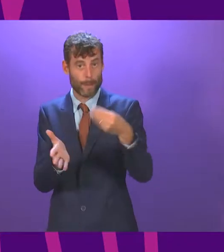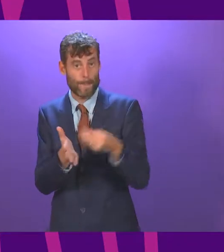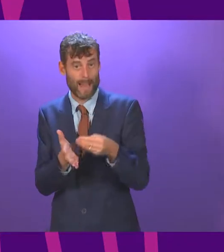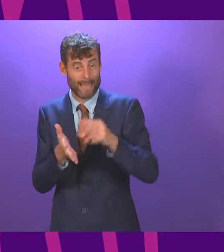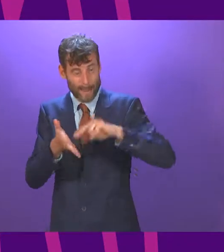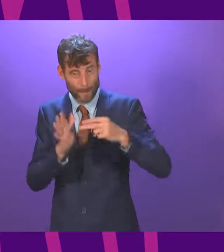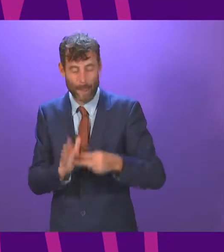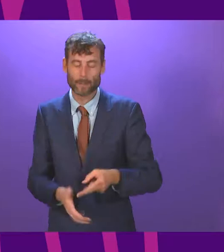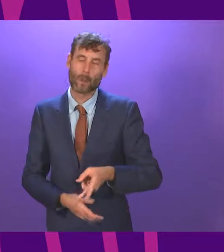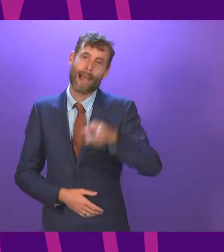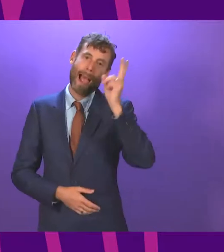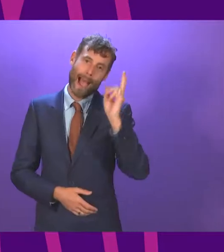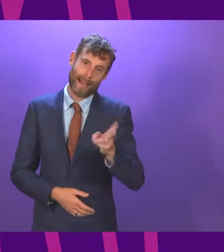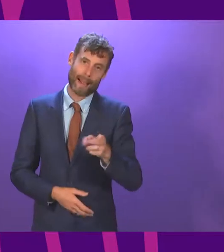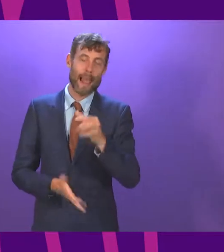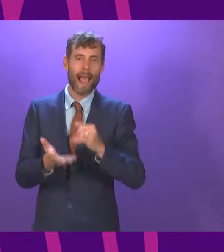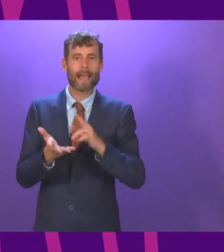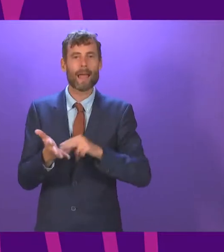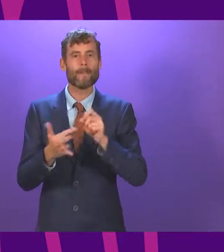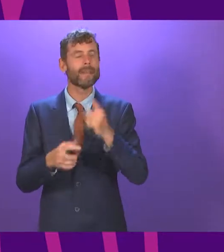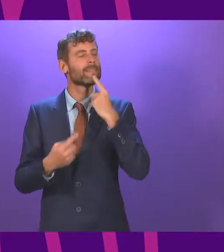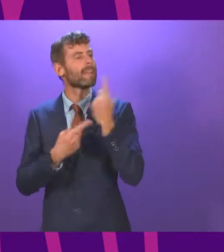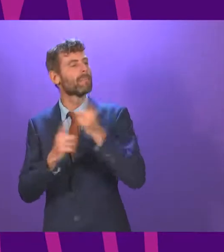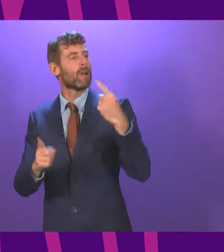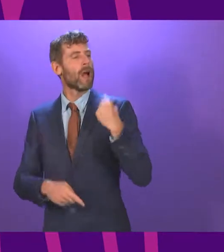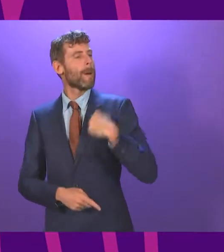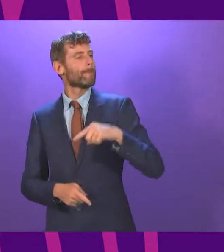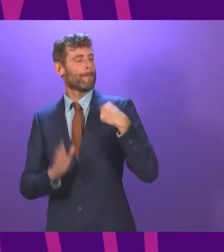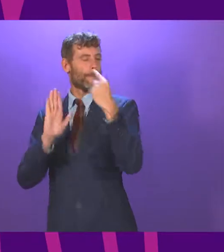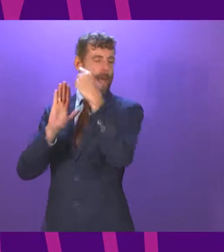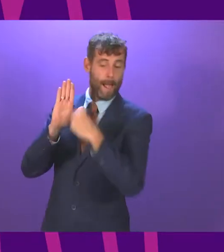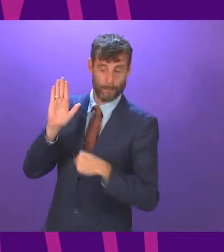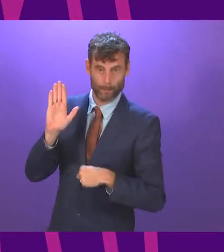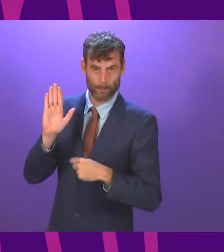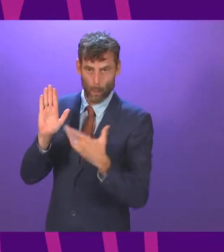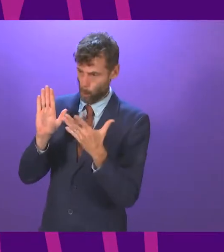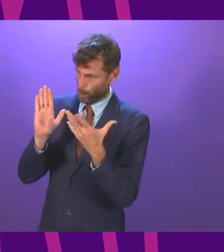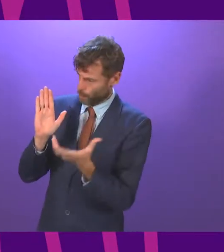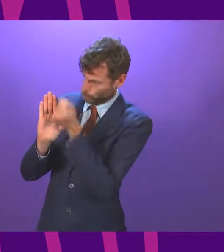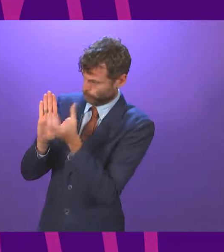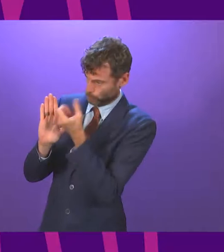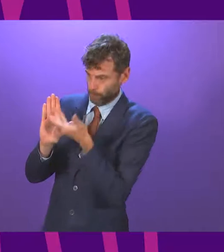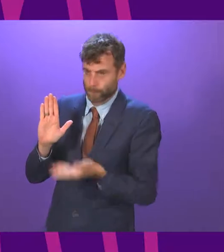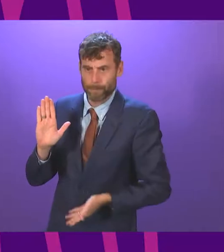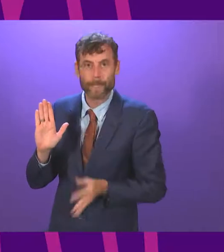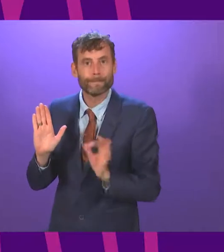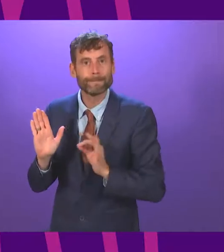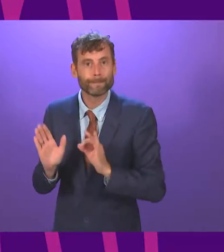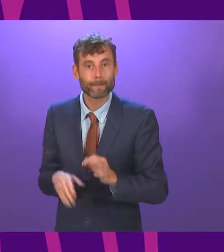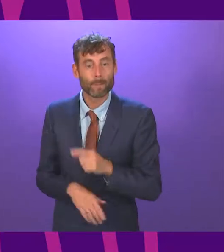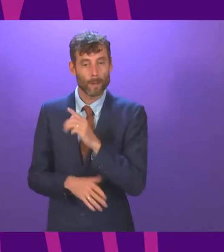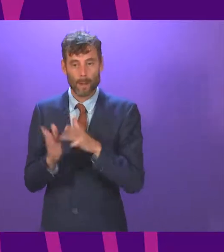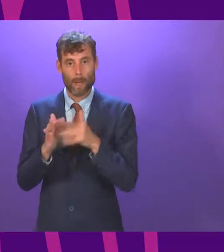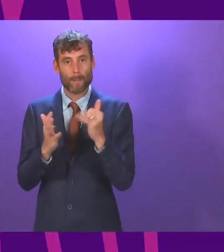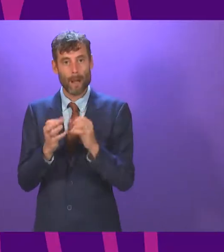yet again failed to deliver. We know in response to a question from my colleague Myles